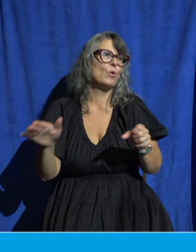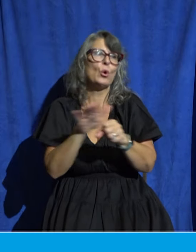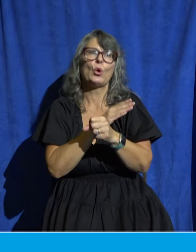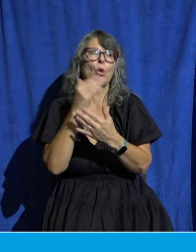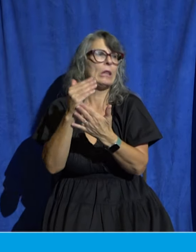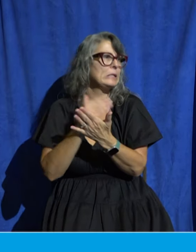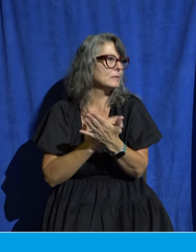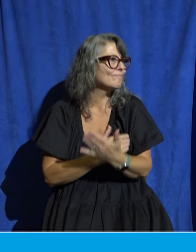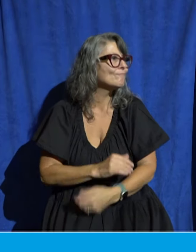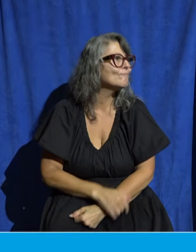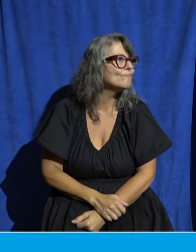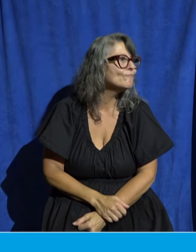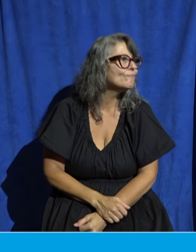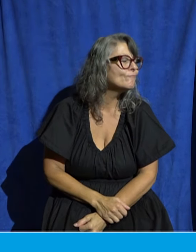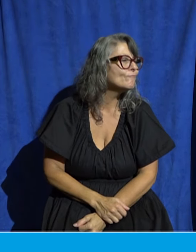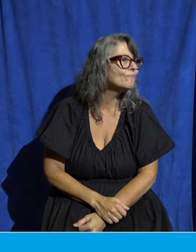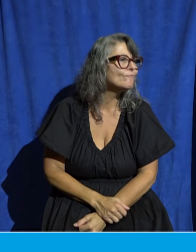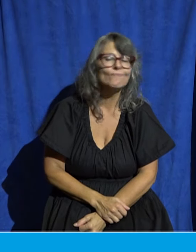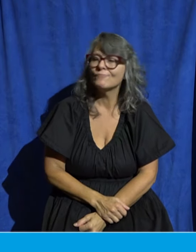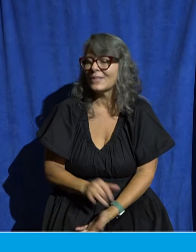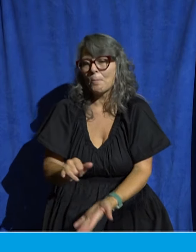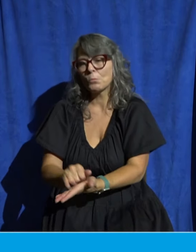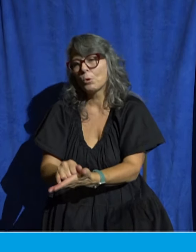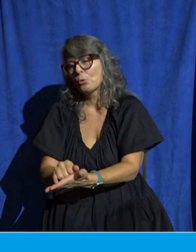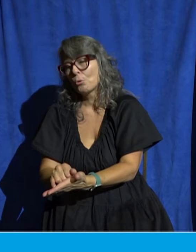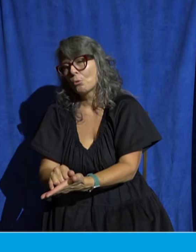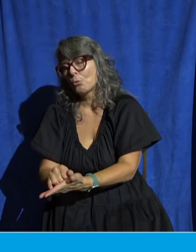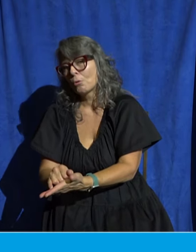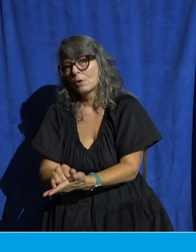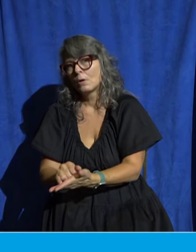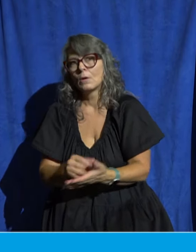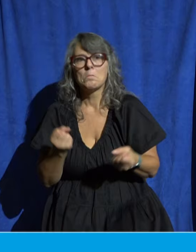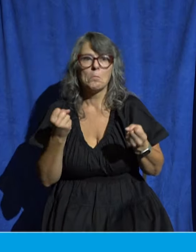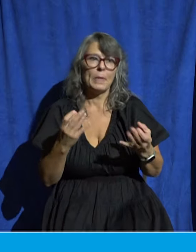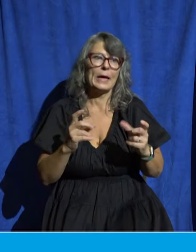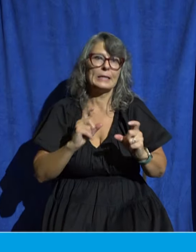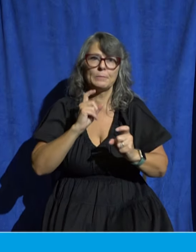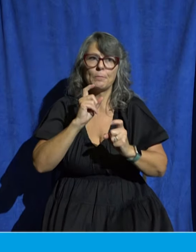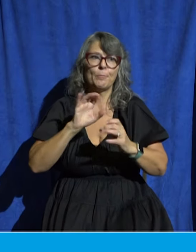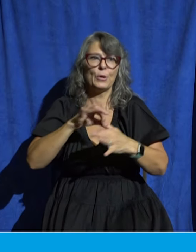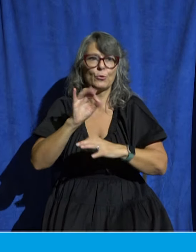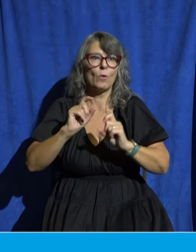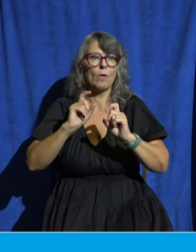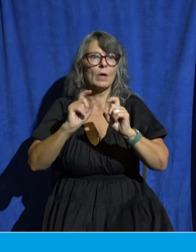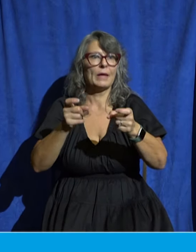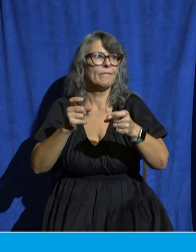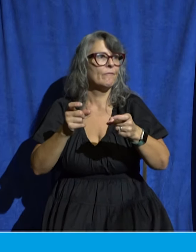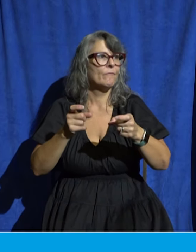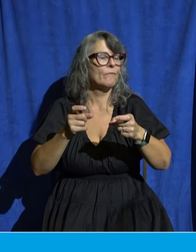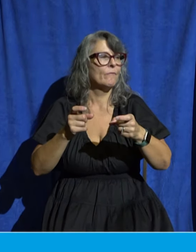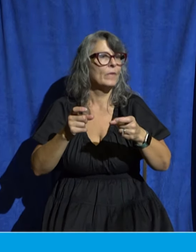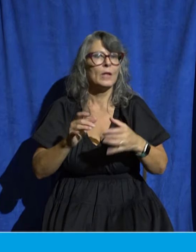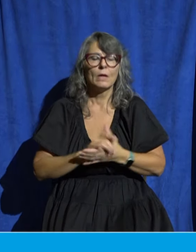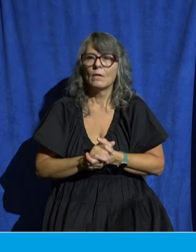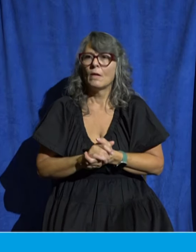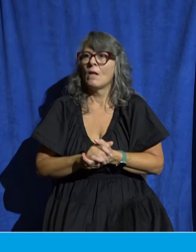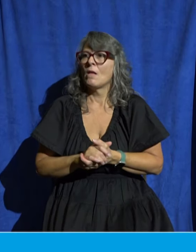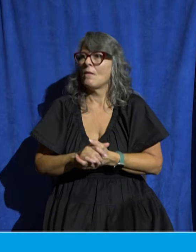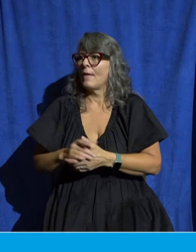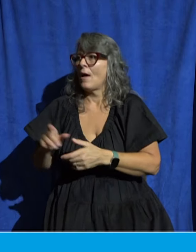Every time spiritual gifting is talked about in the New Testament the lists are different. We see in the passage